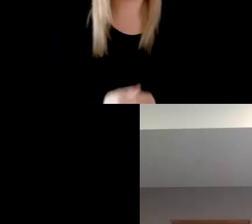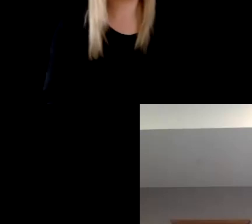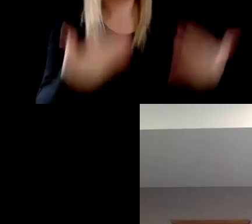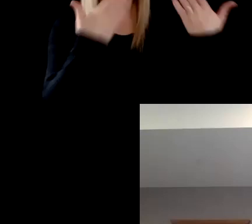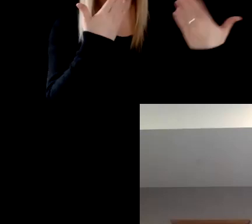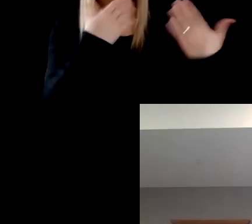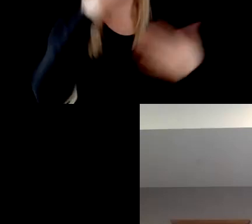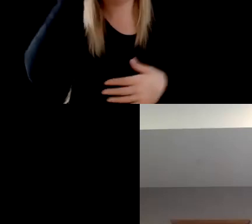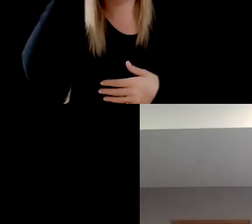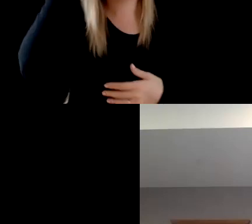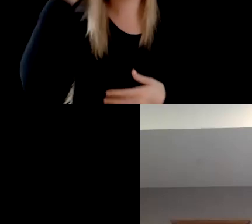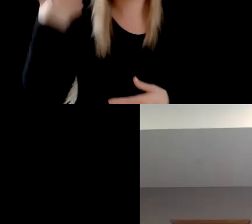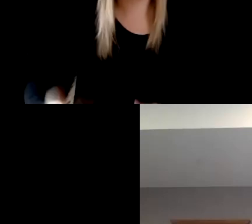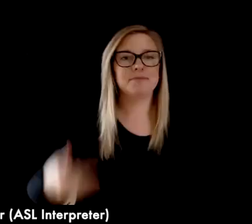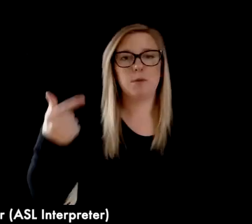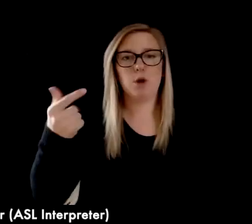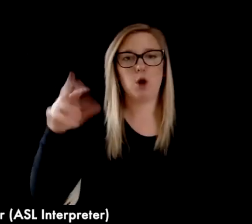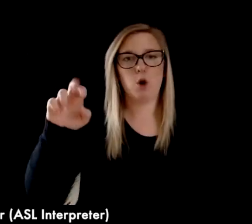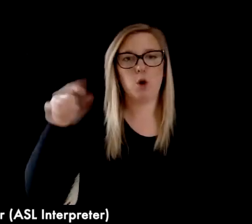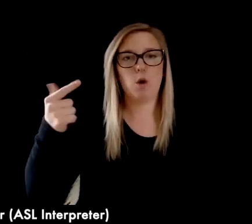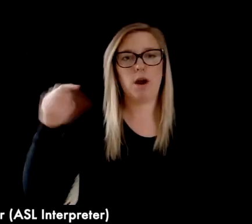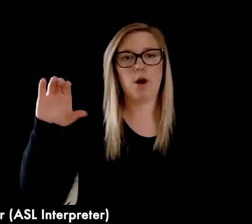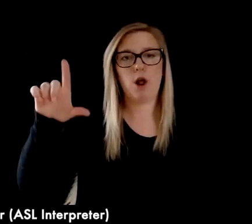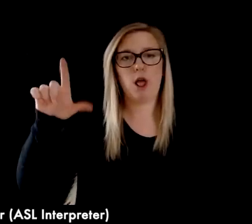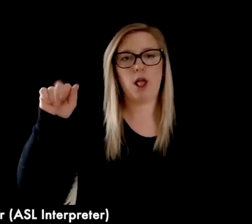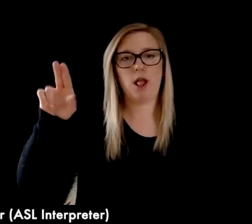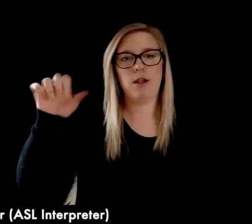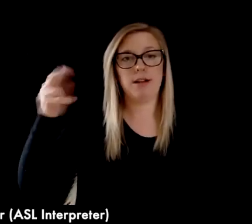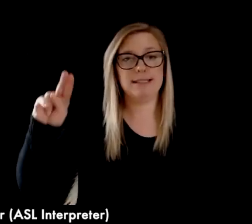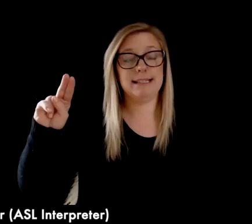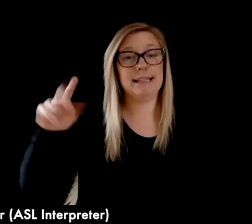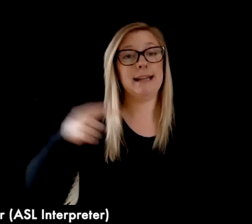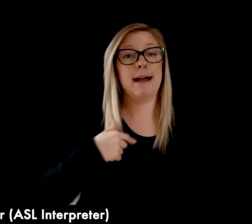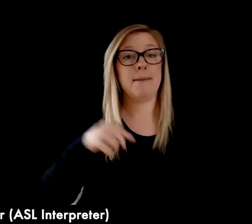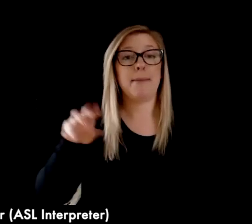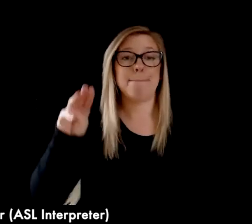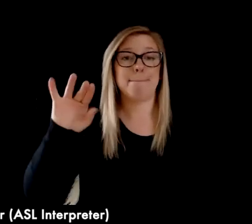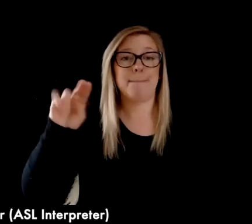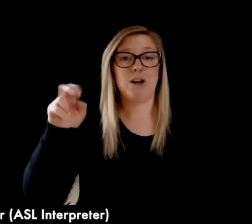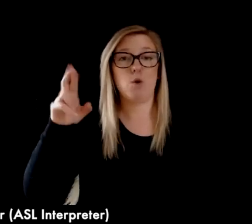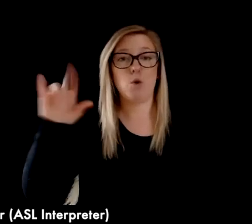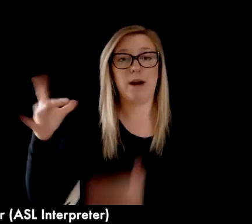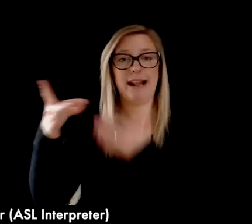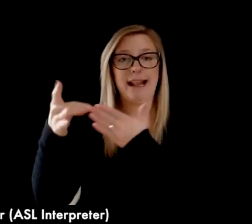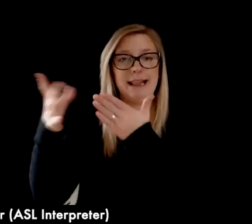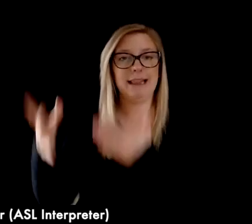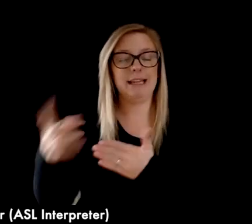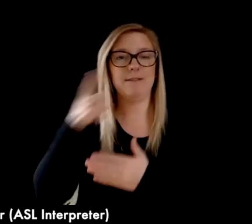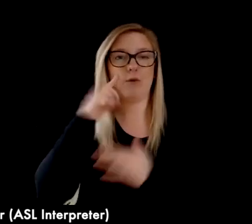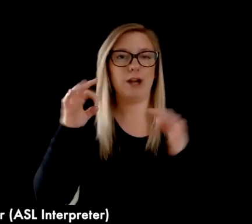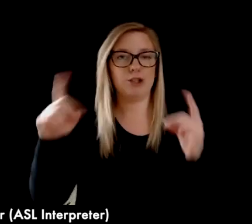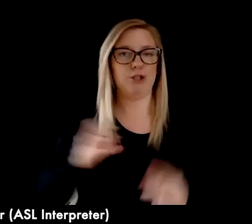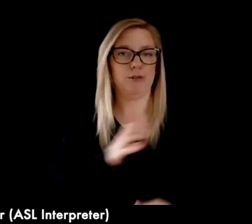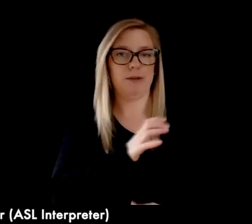Well, I'm Greg Clausen. I'm the minority lead on the Senate Higher Education Committee, and I will be addressing Minnesota workforce